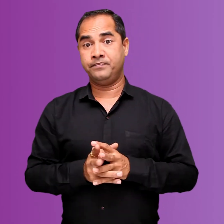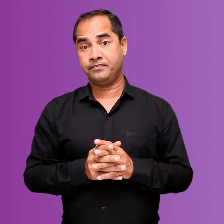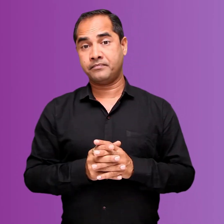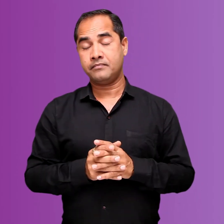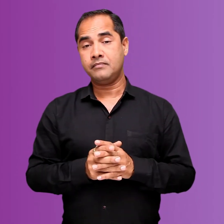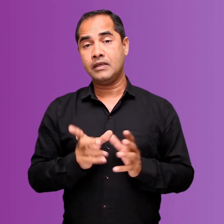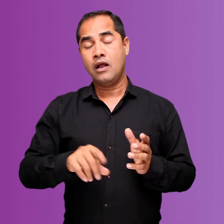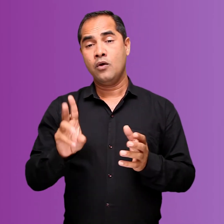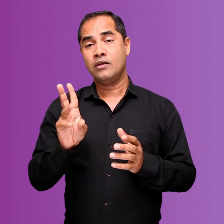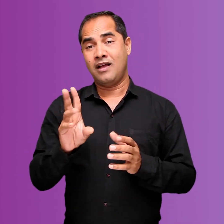and more benefit can be gained.